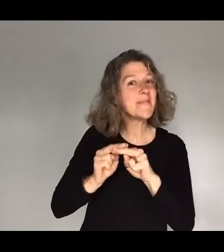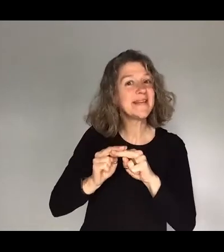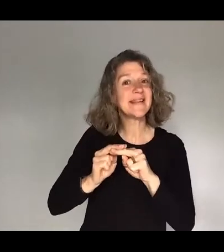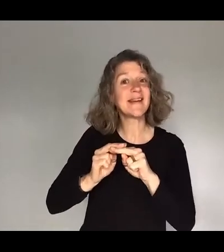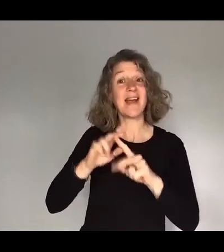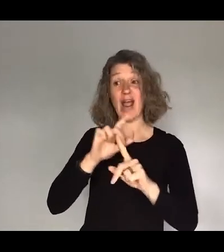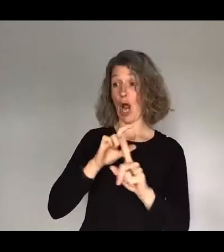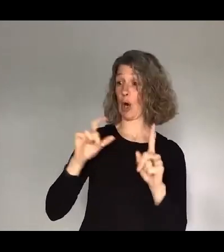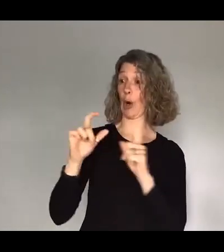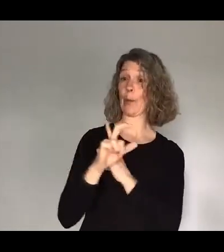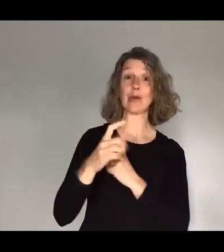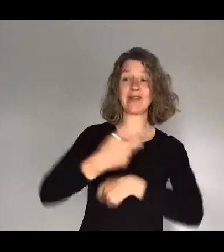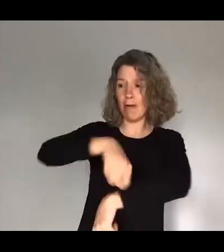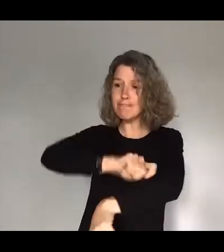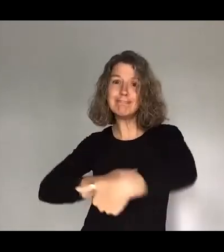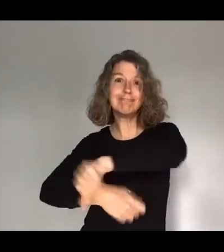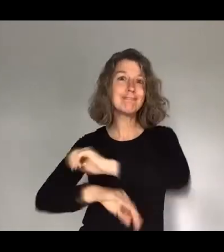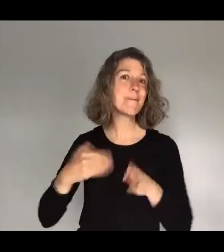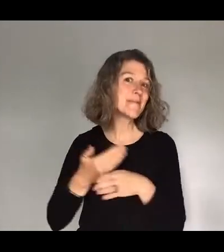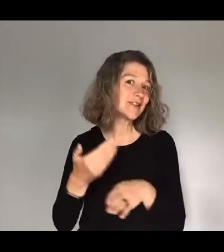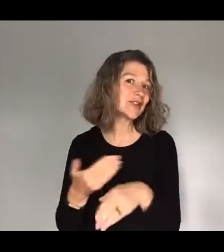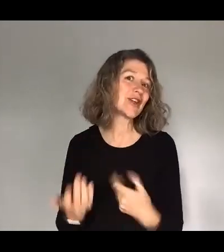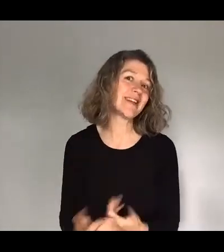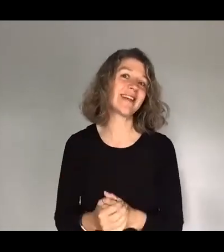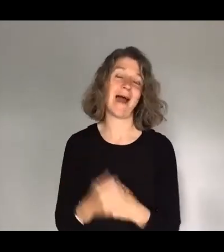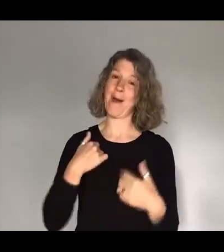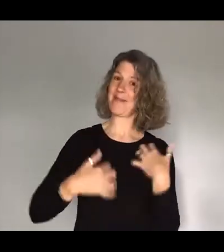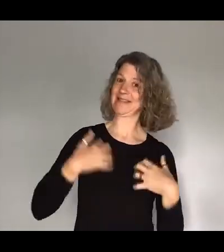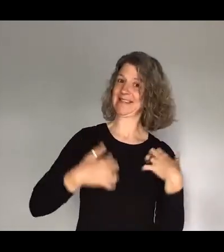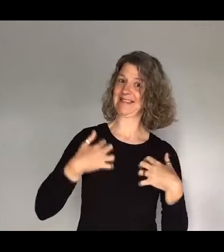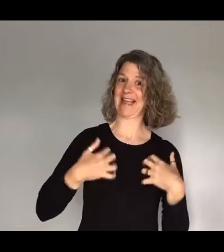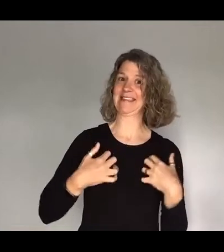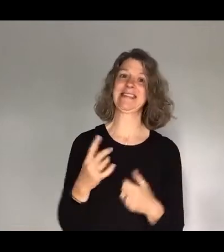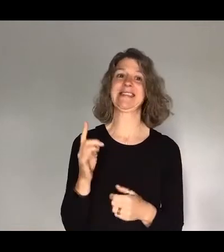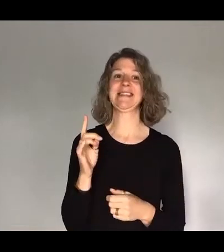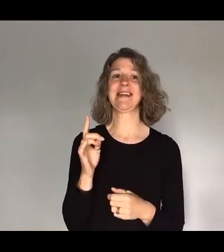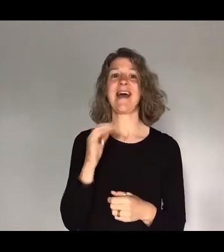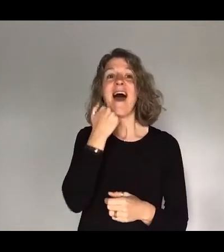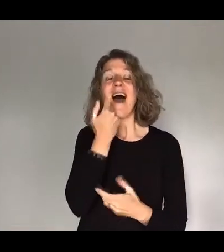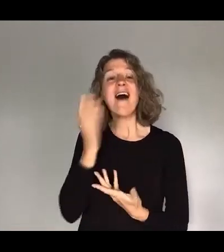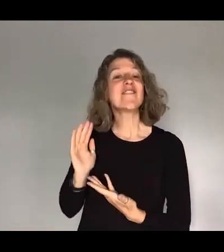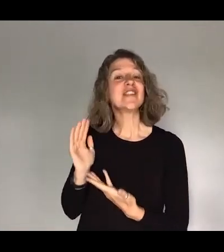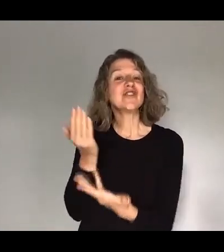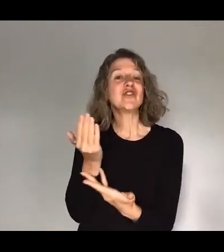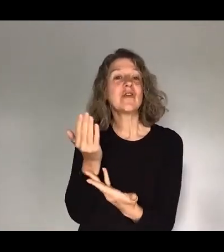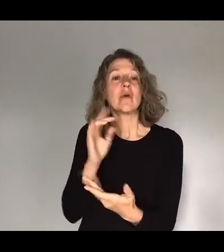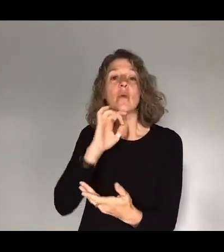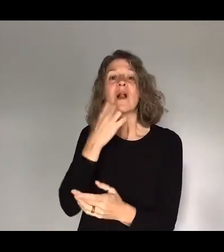a mission, I think. I'm so excited that we will have, each service will have a community pitch, we'll have a HTB